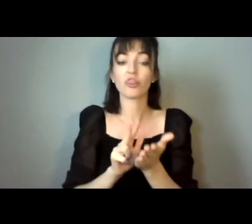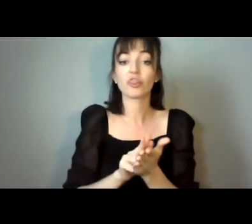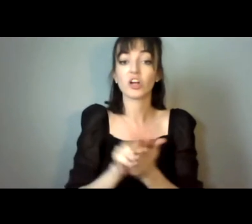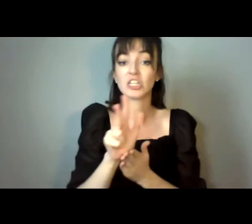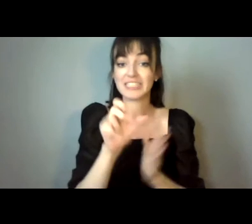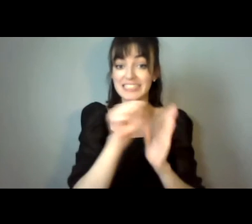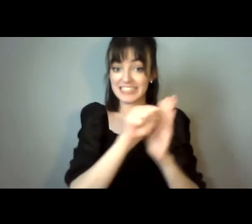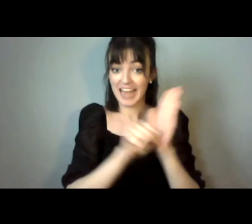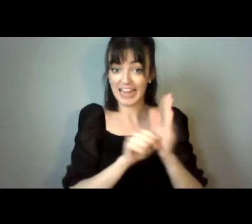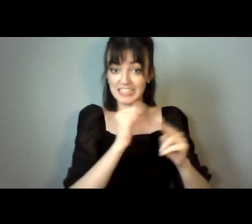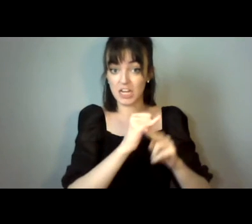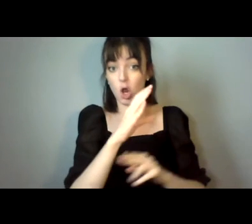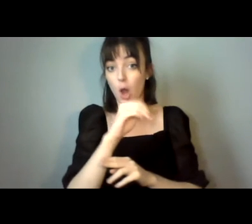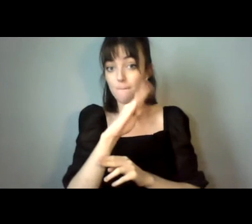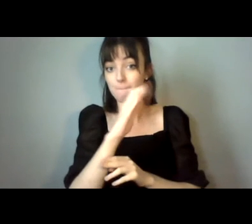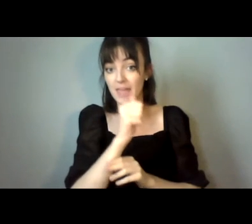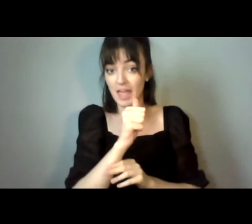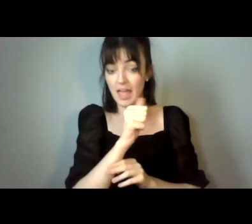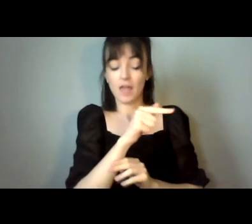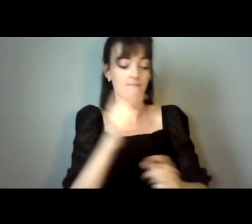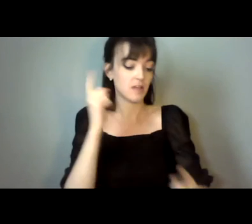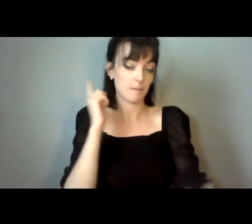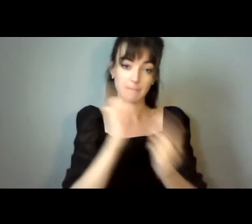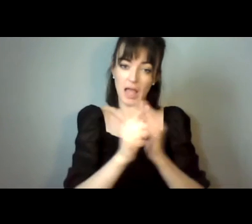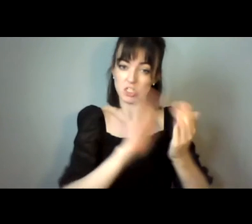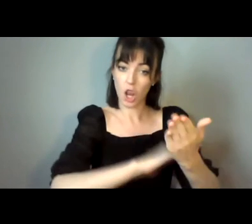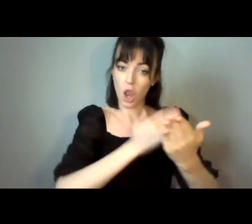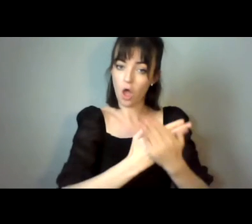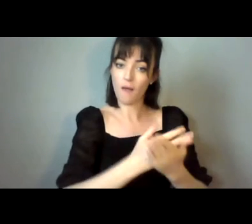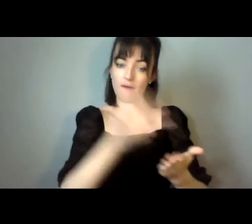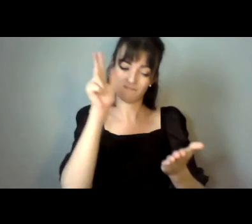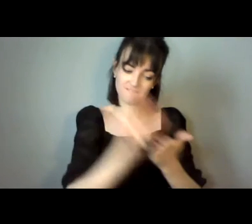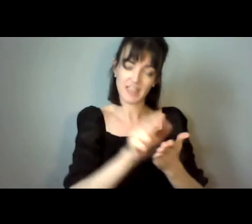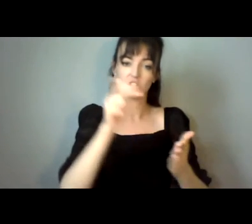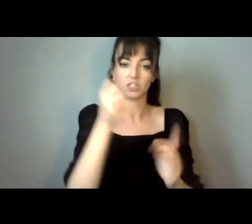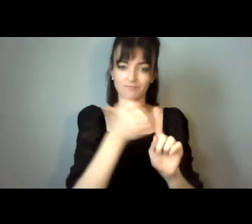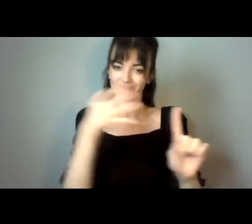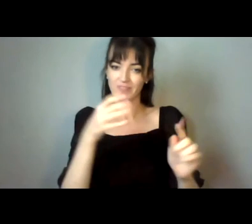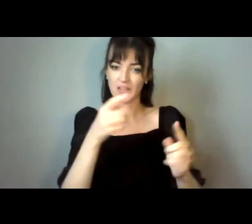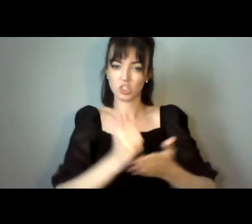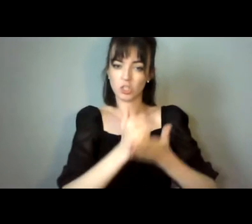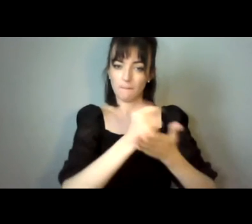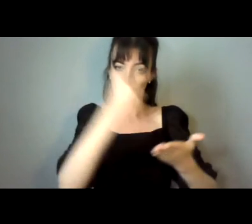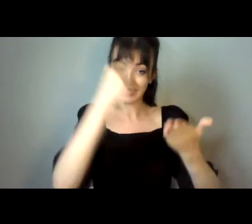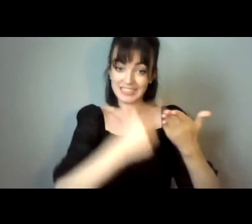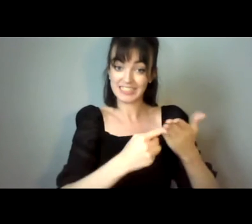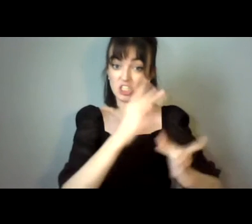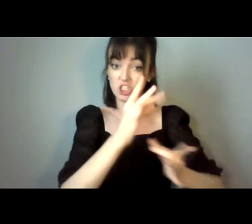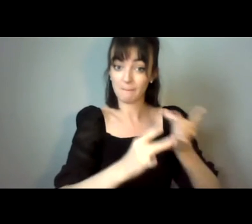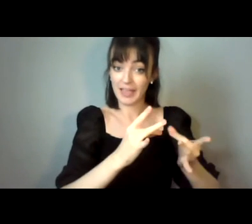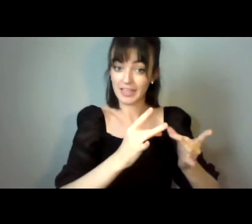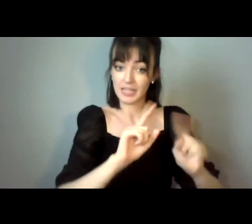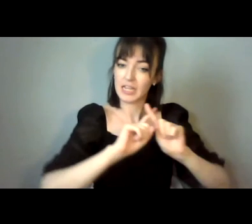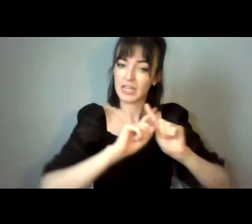laws specifically recognizing supported decision making as an alternative to guardianship, as a preferred